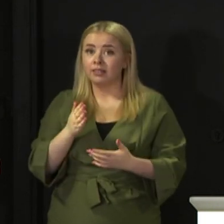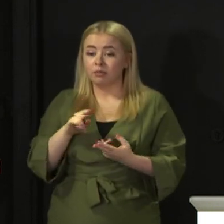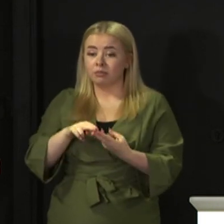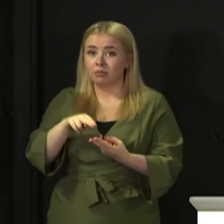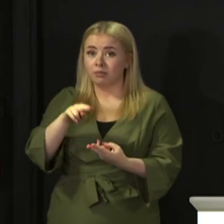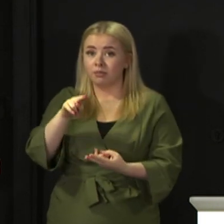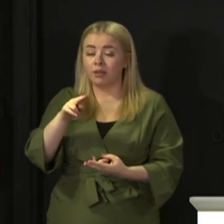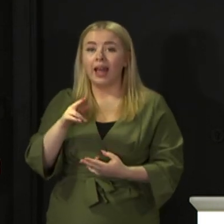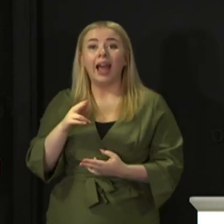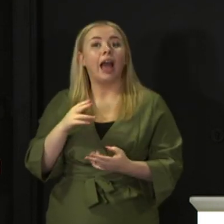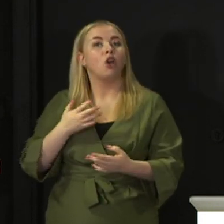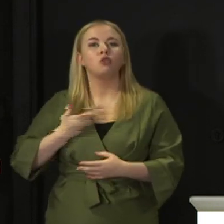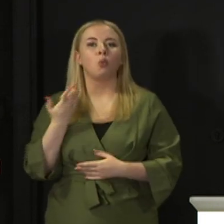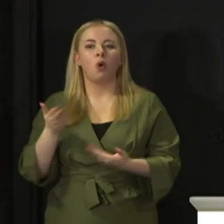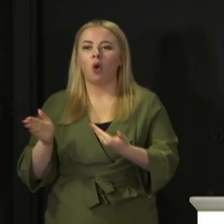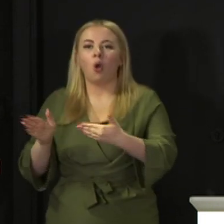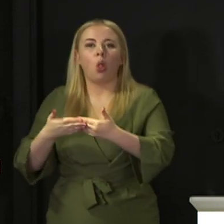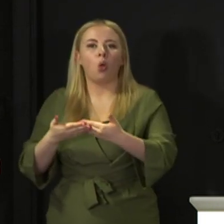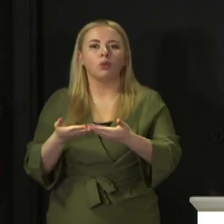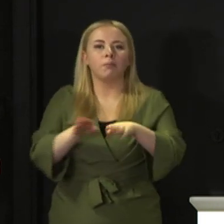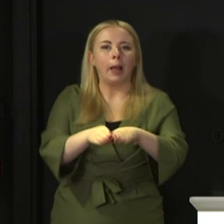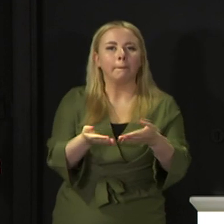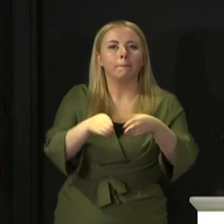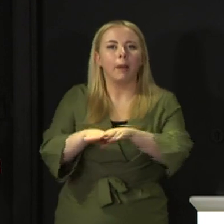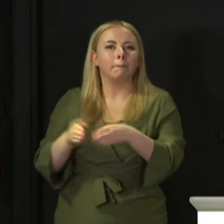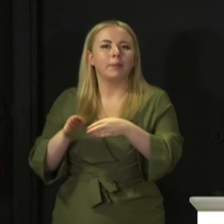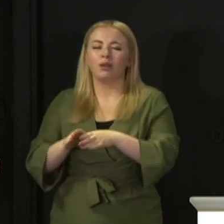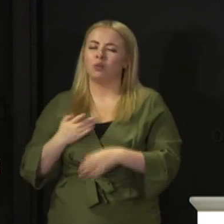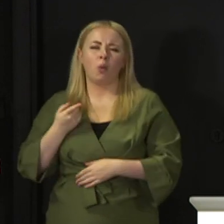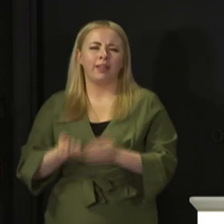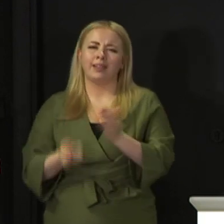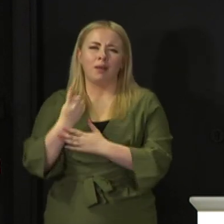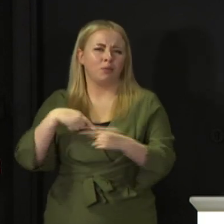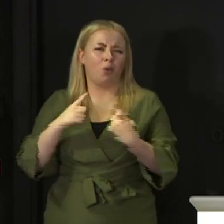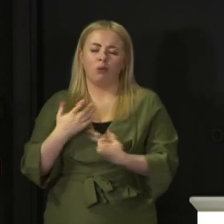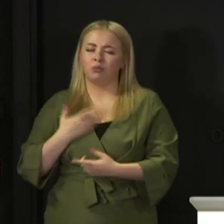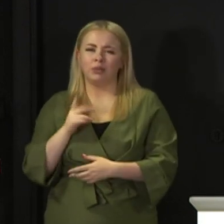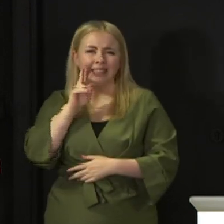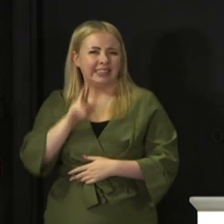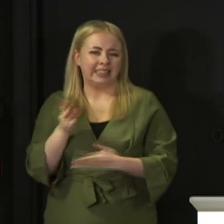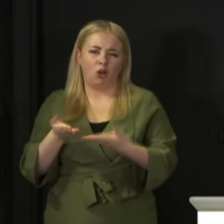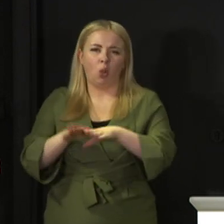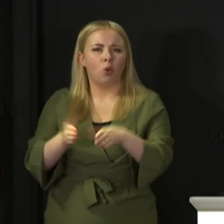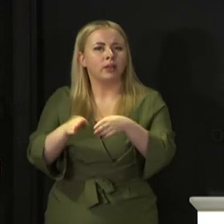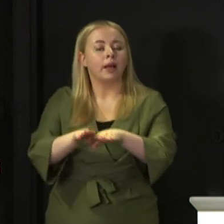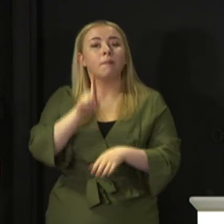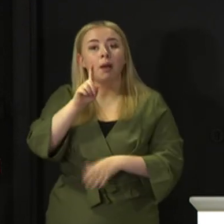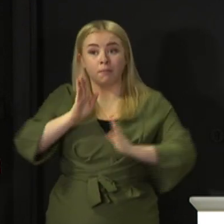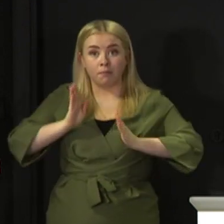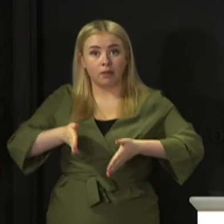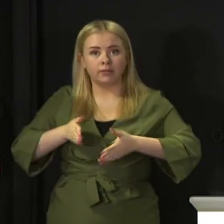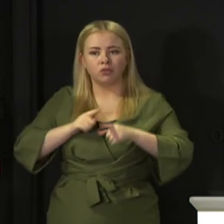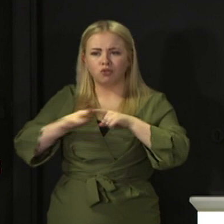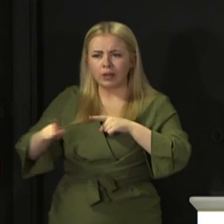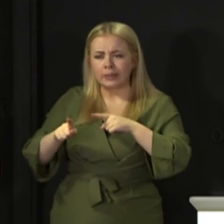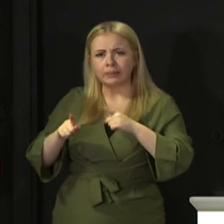to avoid having to close parts of our economy down again, and I think we all want to avoid that, we must step up our other